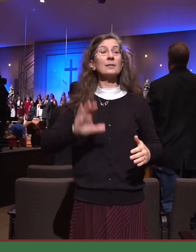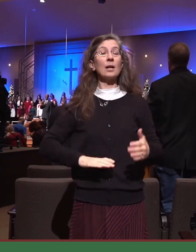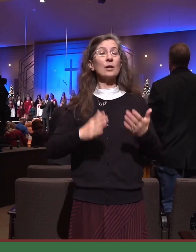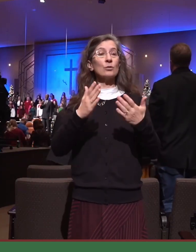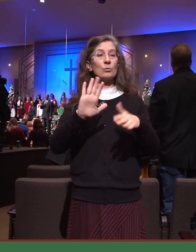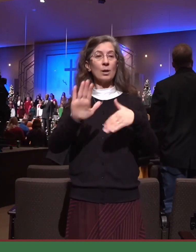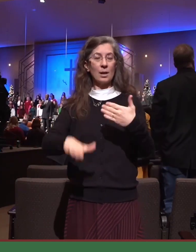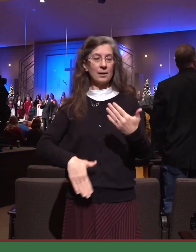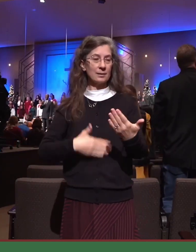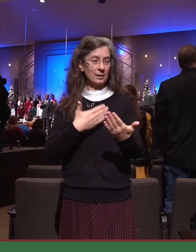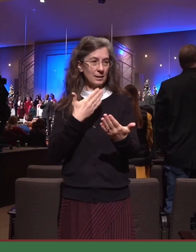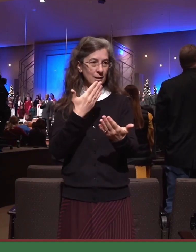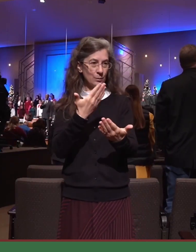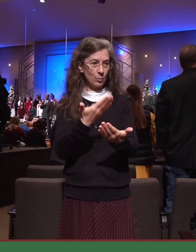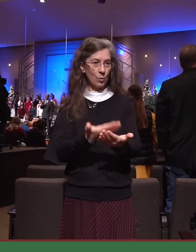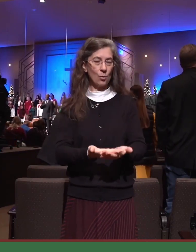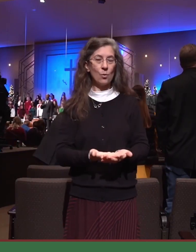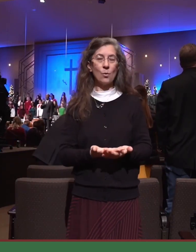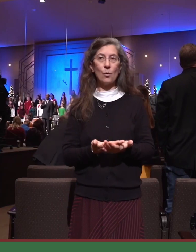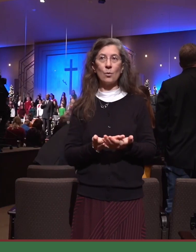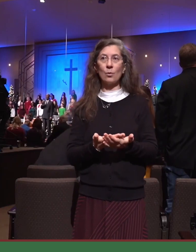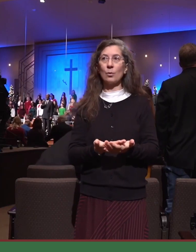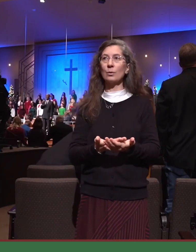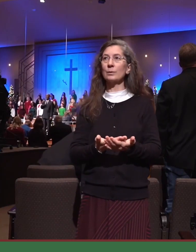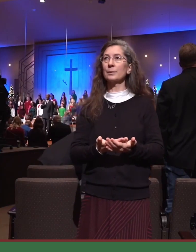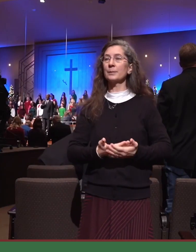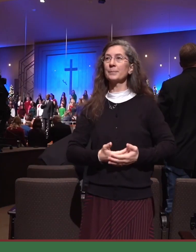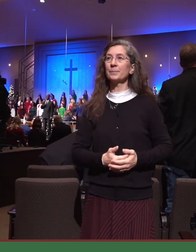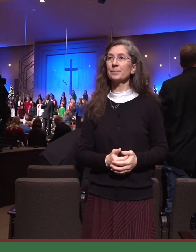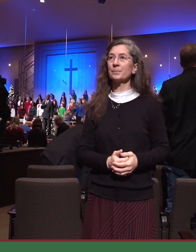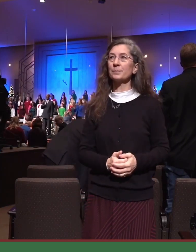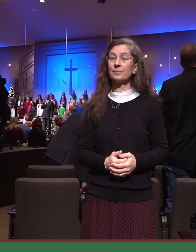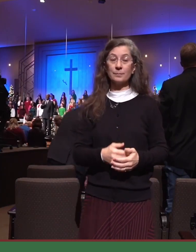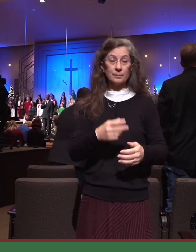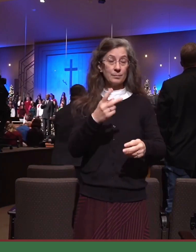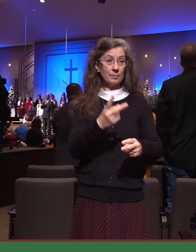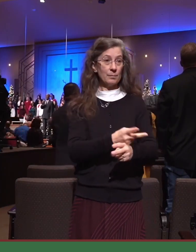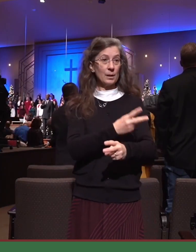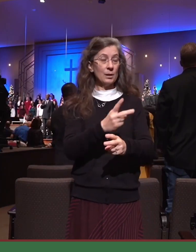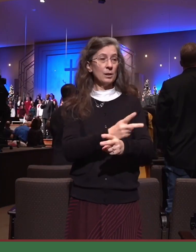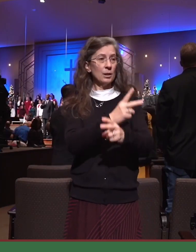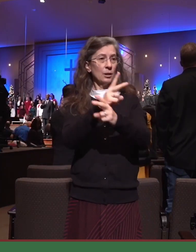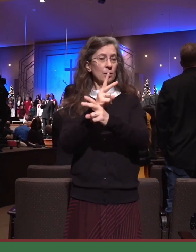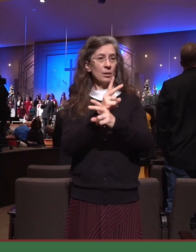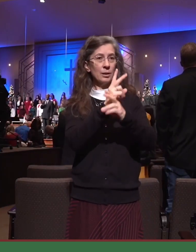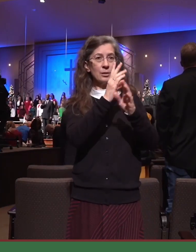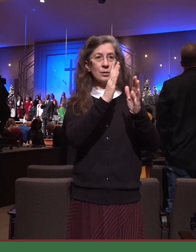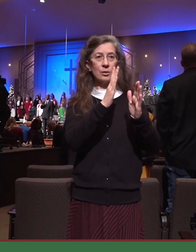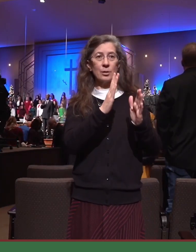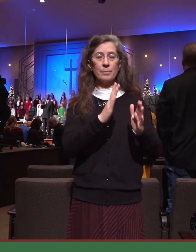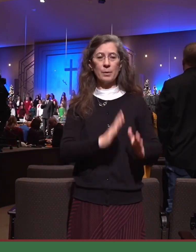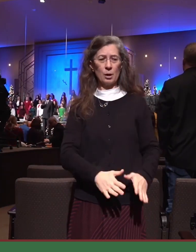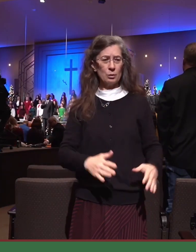Christ is born. The shepherds, dear, that's trampled,